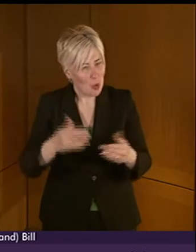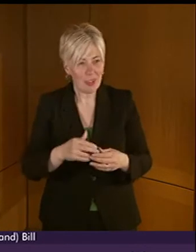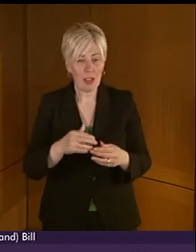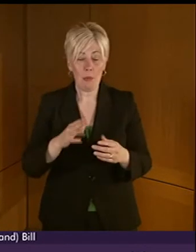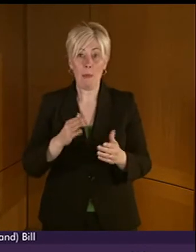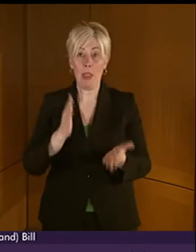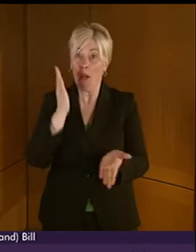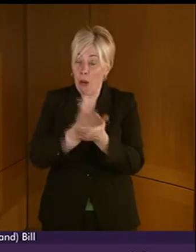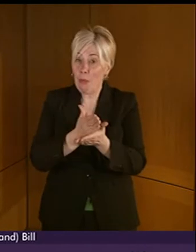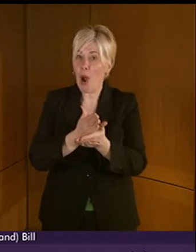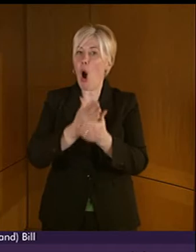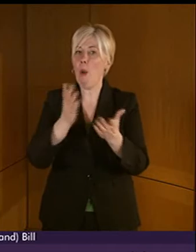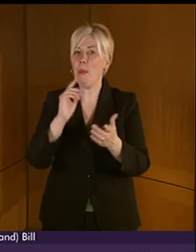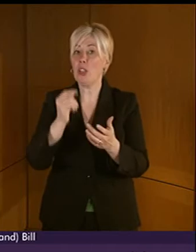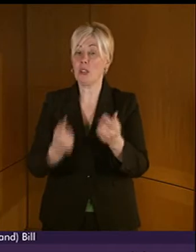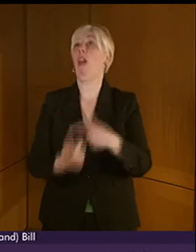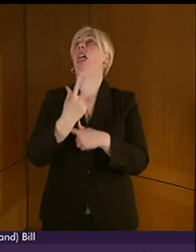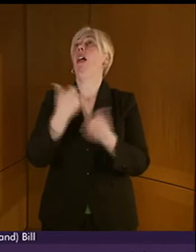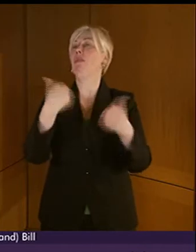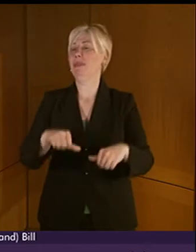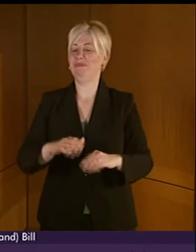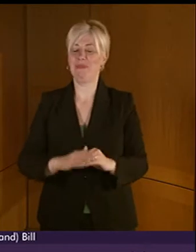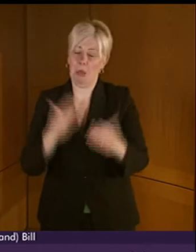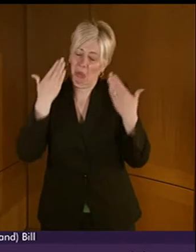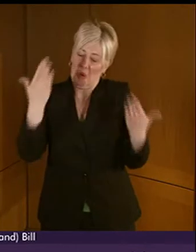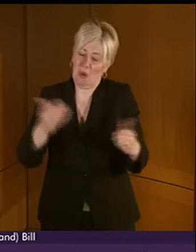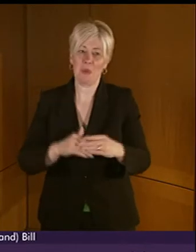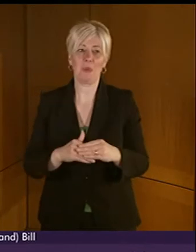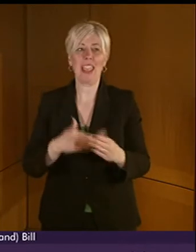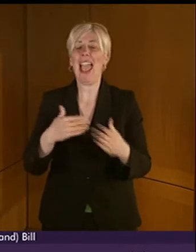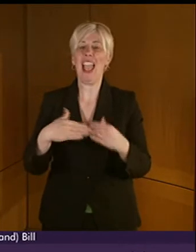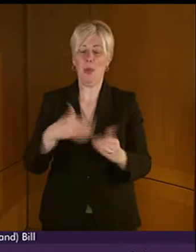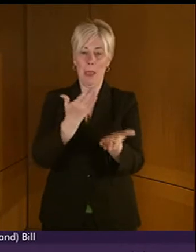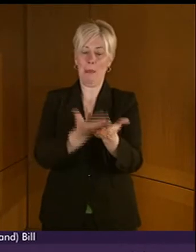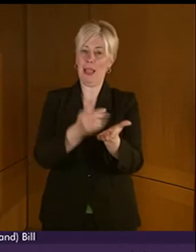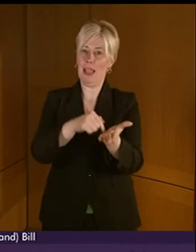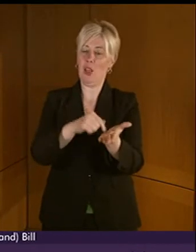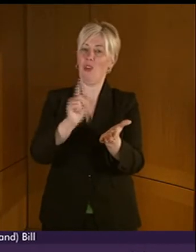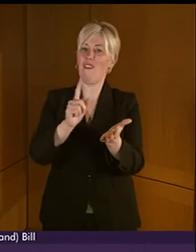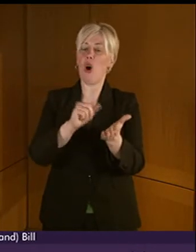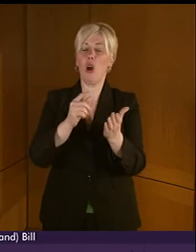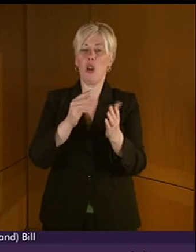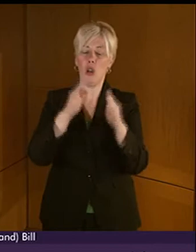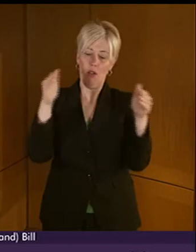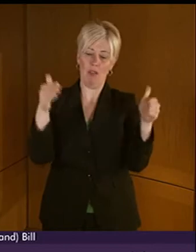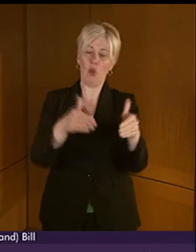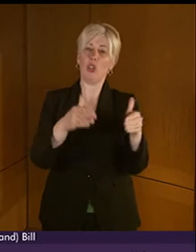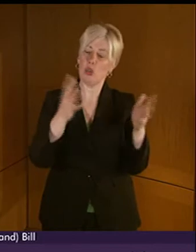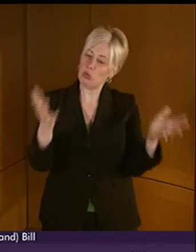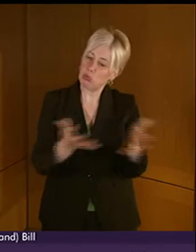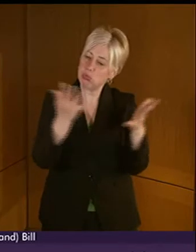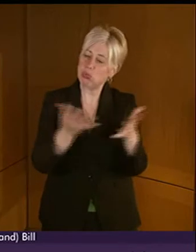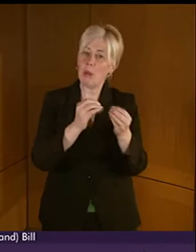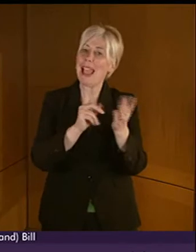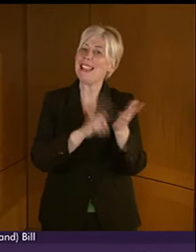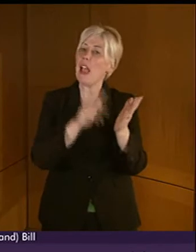was maybe a good chance. The Bill will focus on promoting BSL language throughout Scotland.